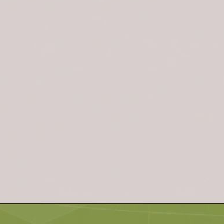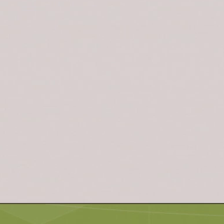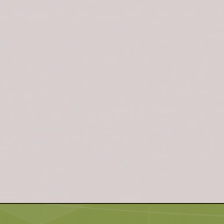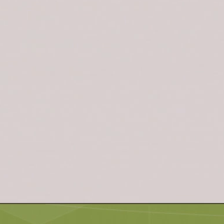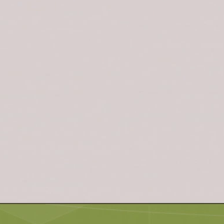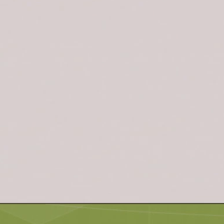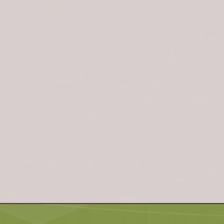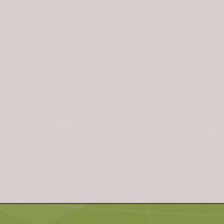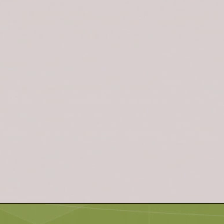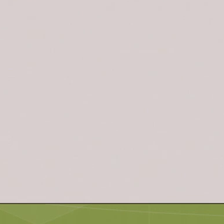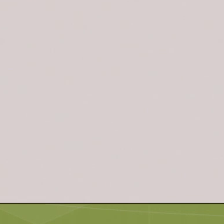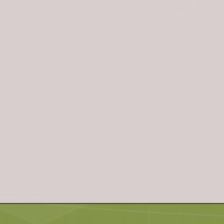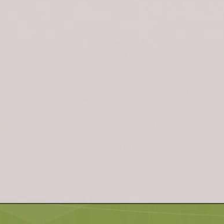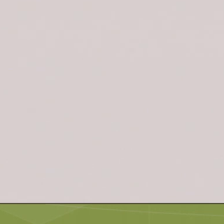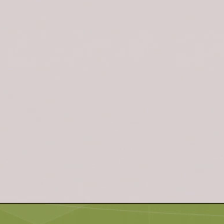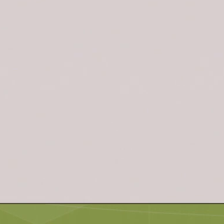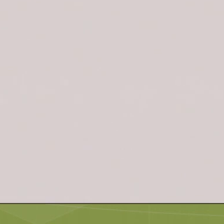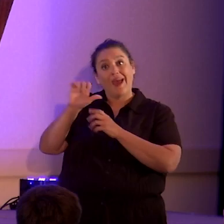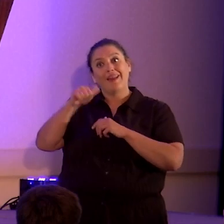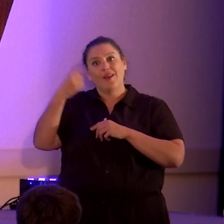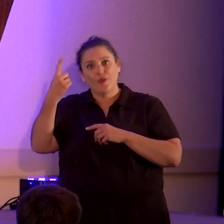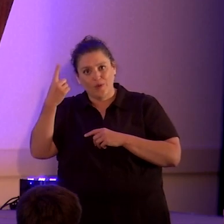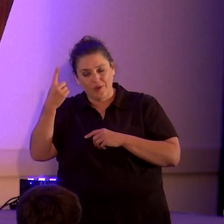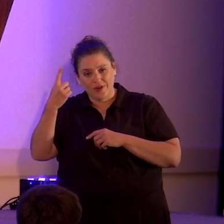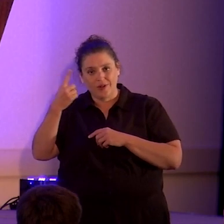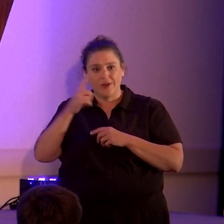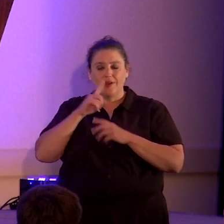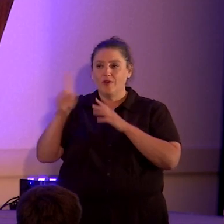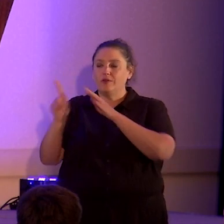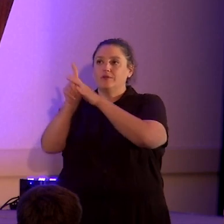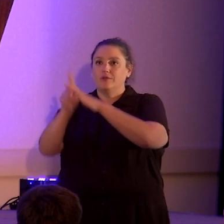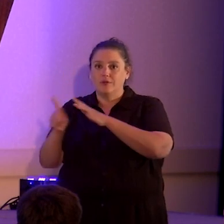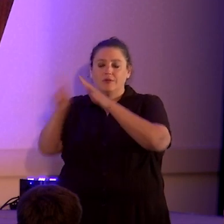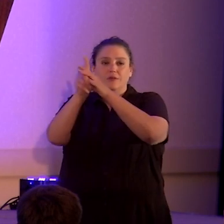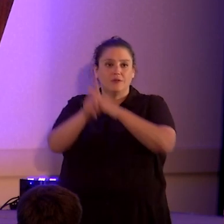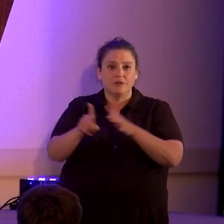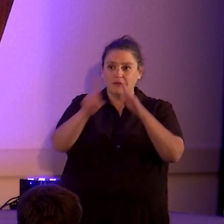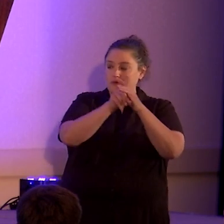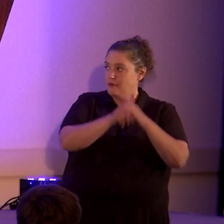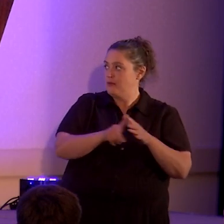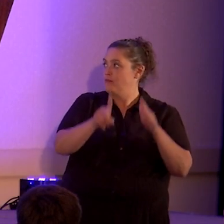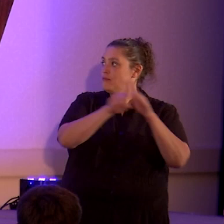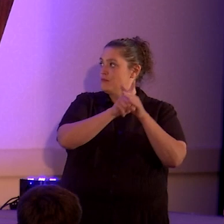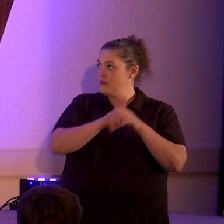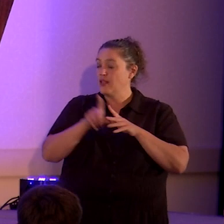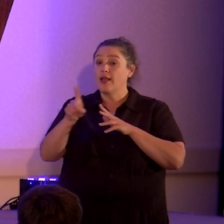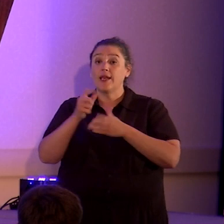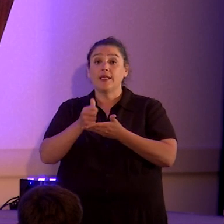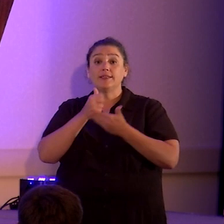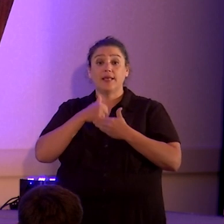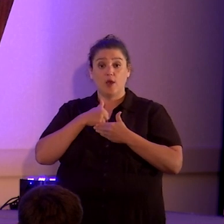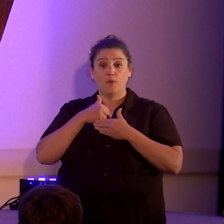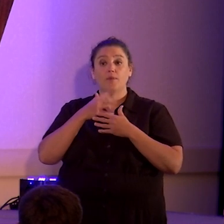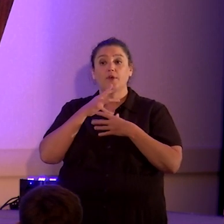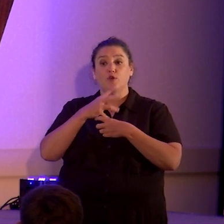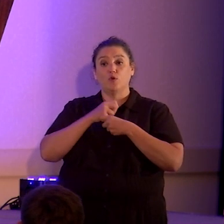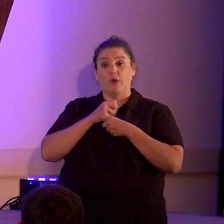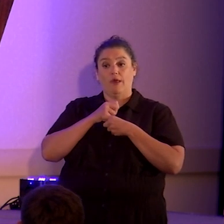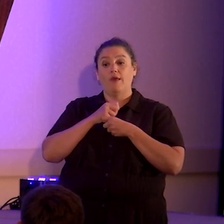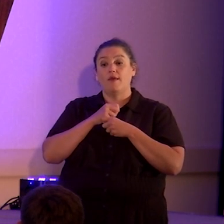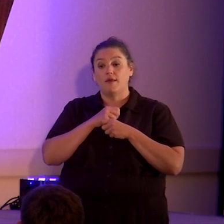Georgia, yet another monument. These things are cropping up like pimples. And he is helping me to gain initial